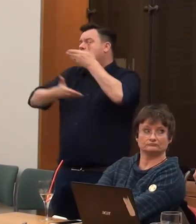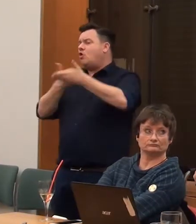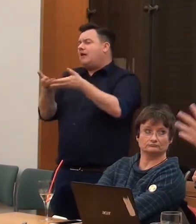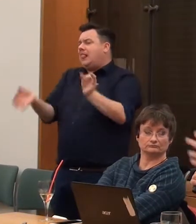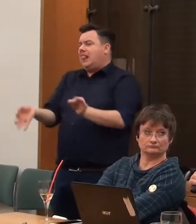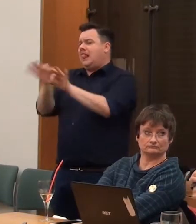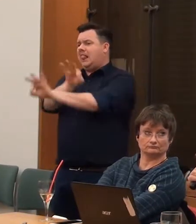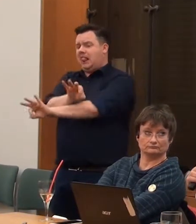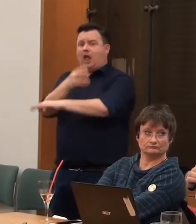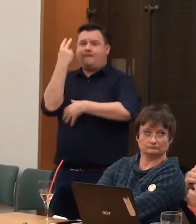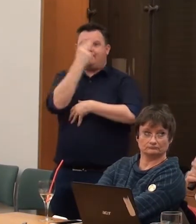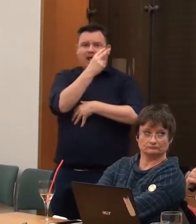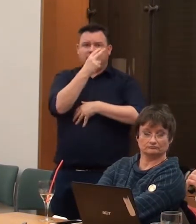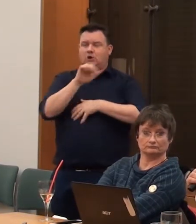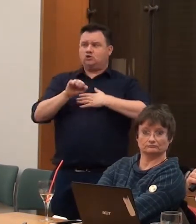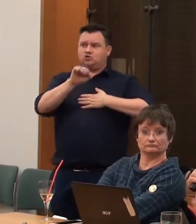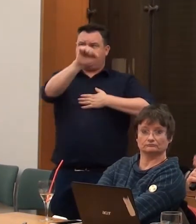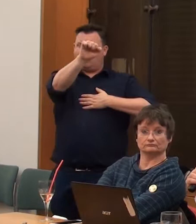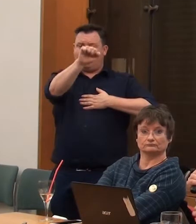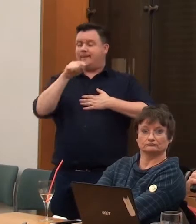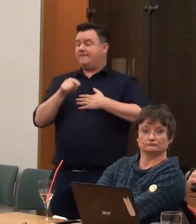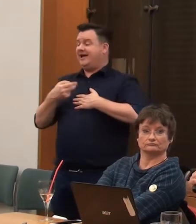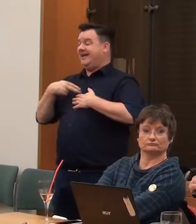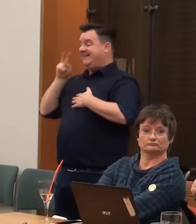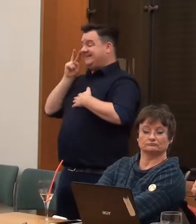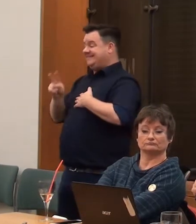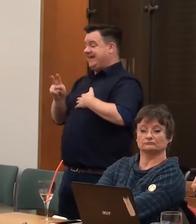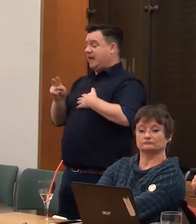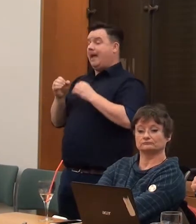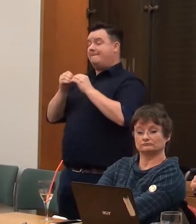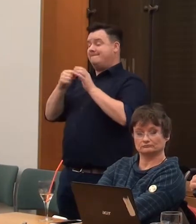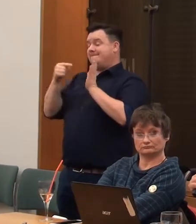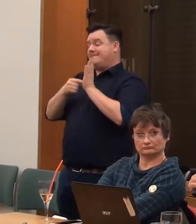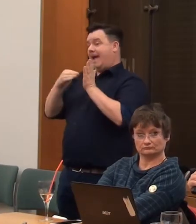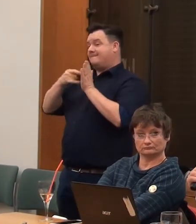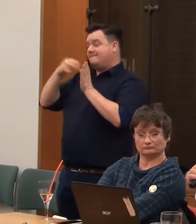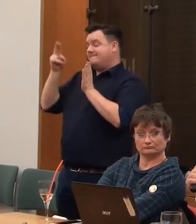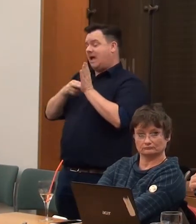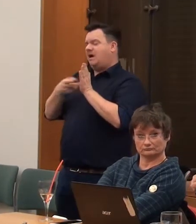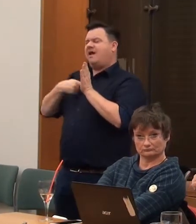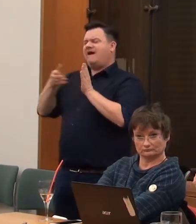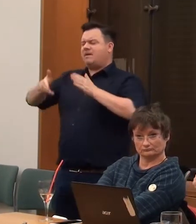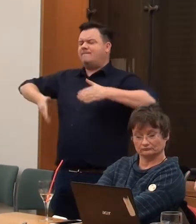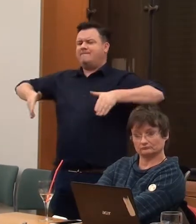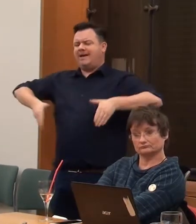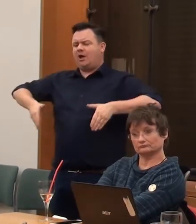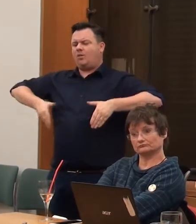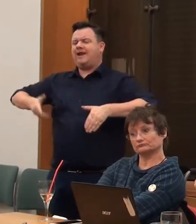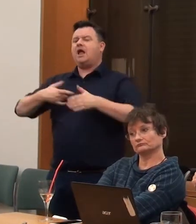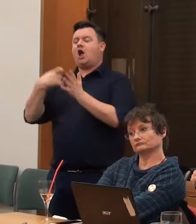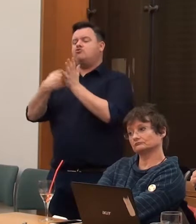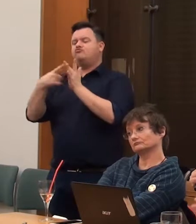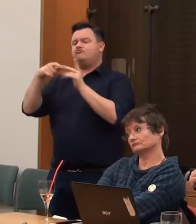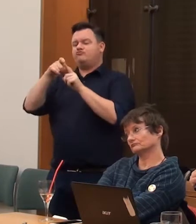blind superheroes. But generally, if you look at Batman, the penguin, physical impairment. The Riddler, mental health